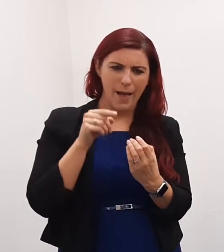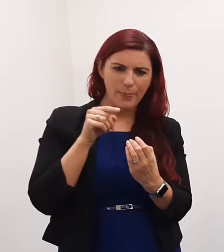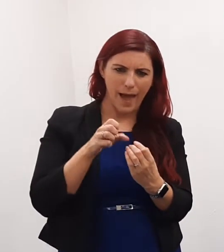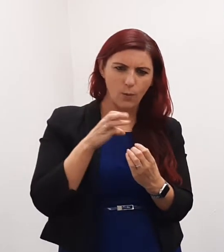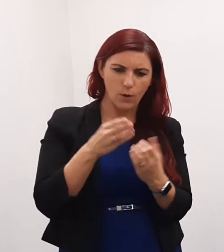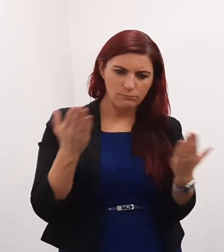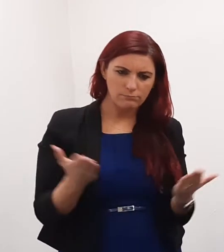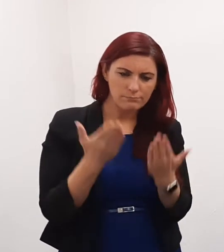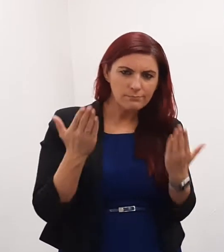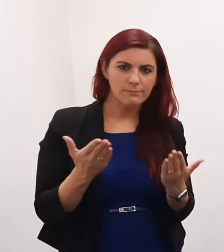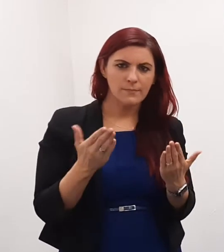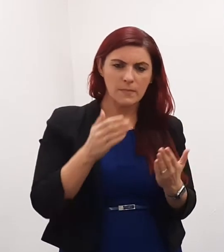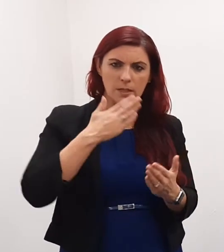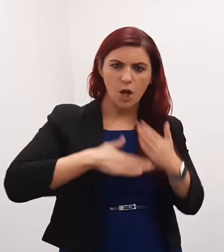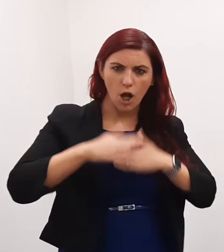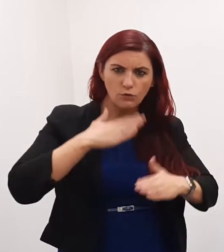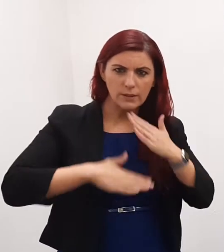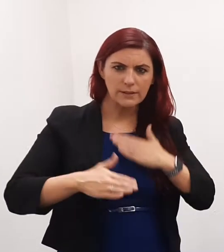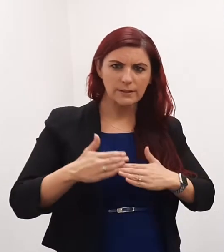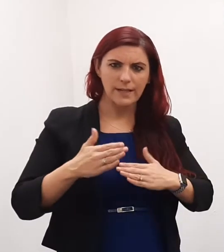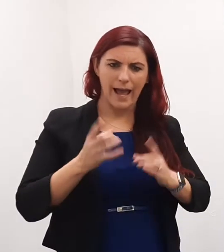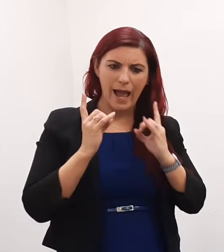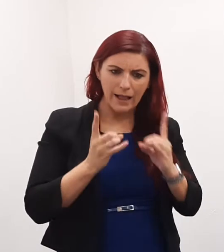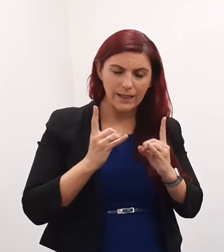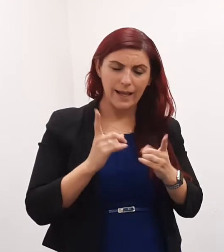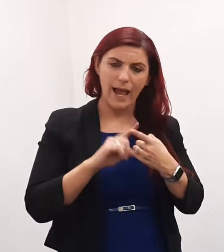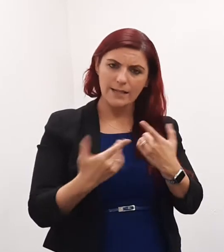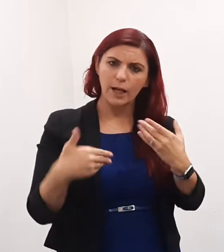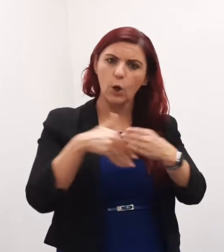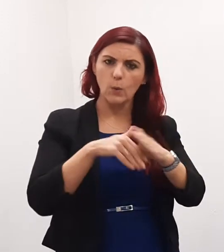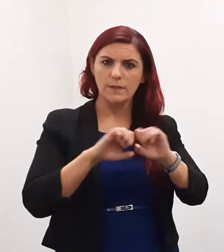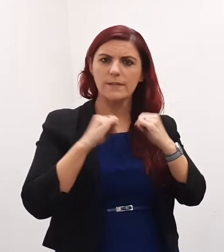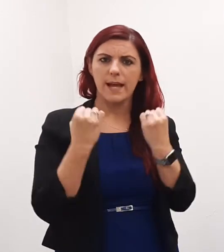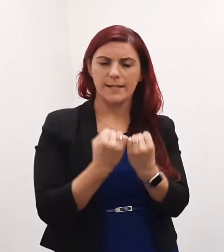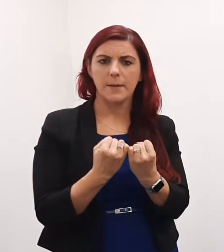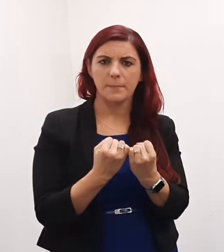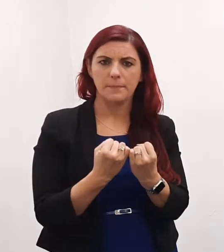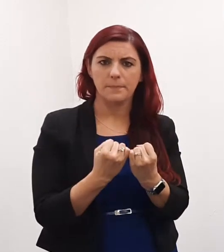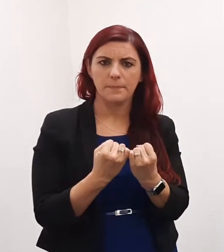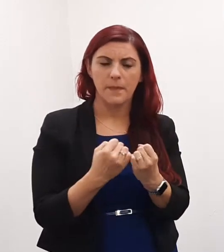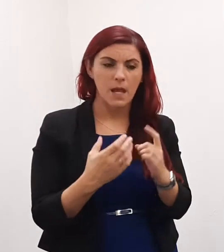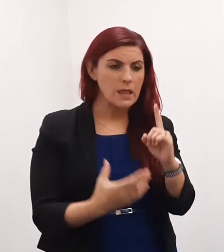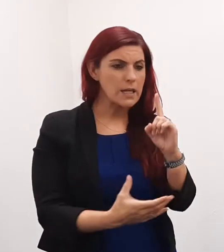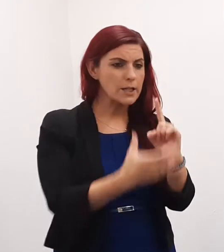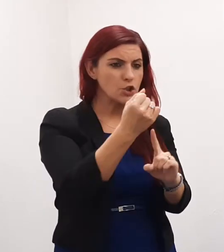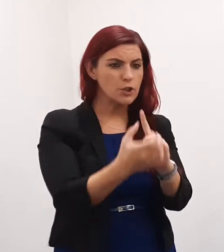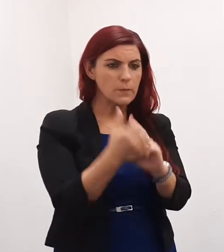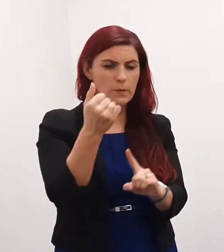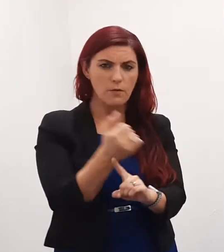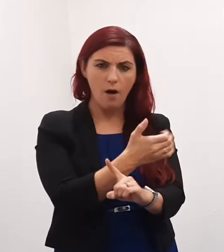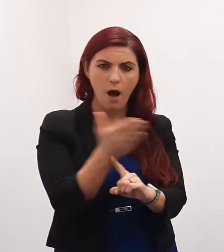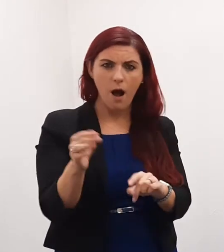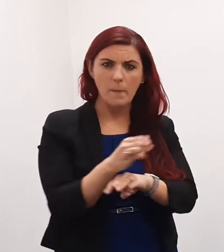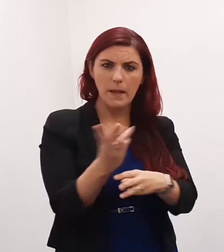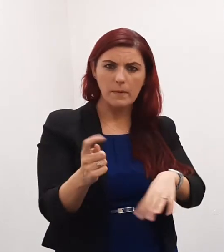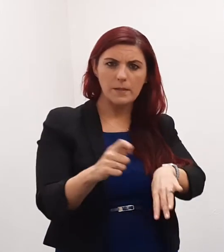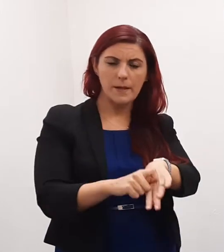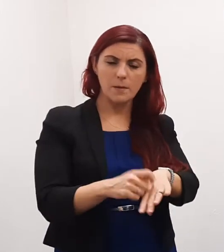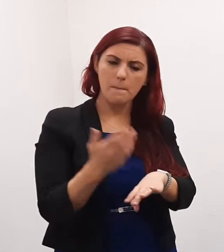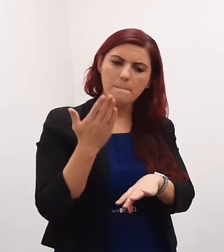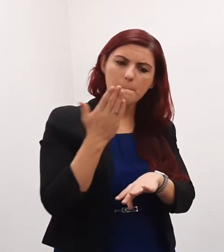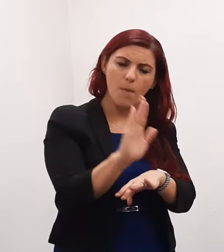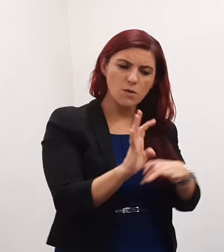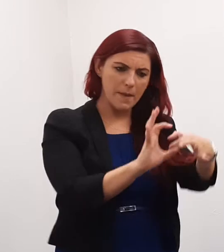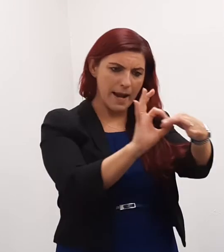tolerant and inclusive society. The achievement of any individual's full potential must be rooted